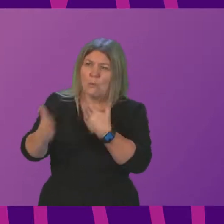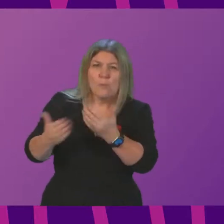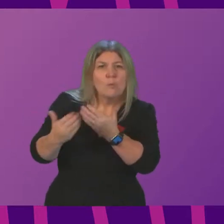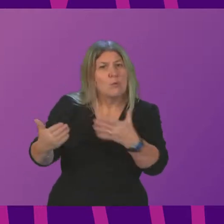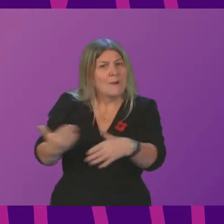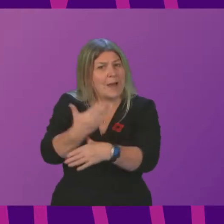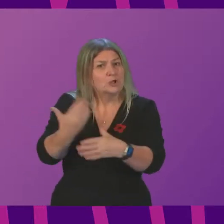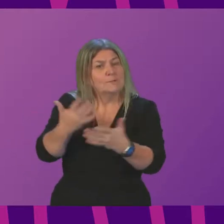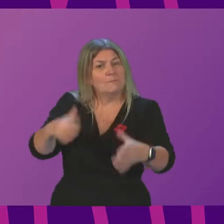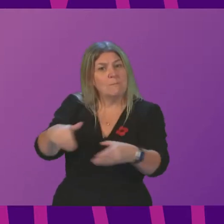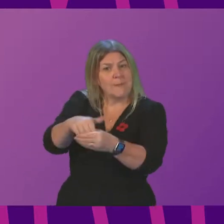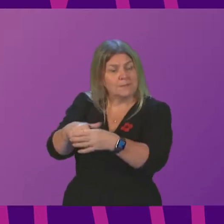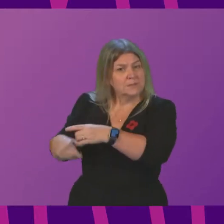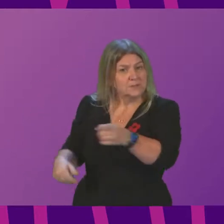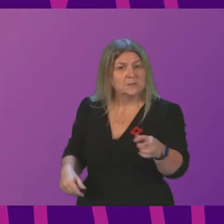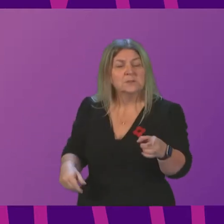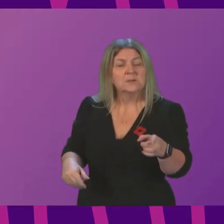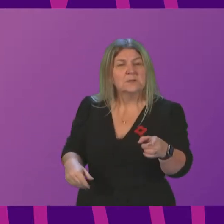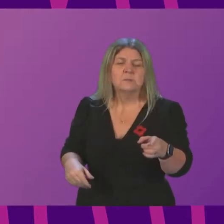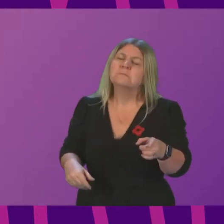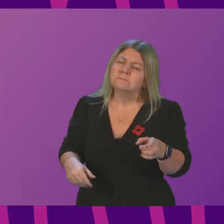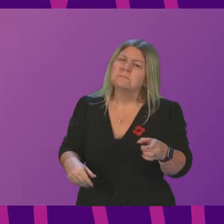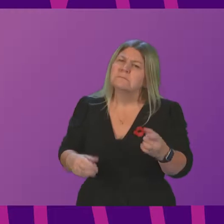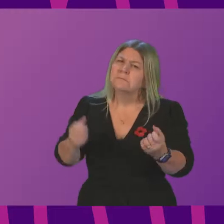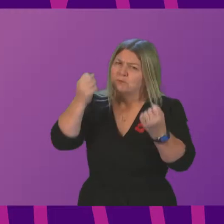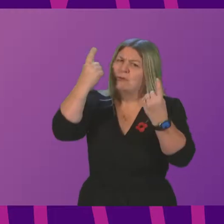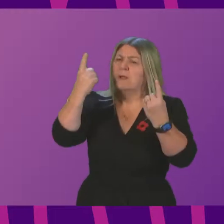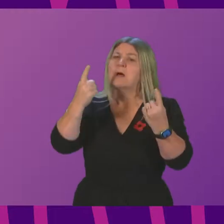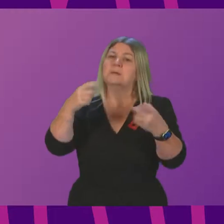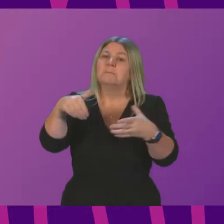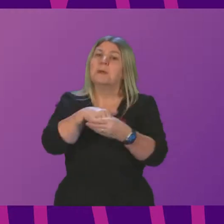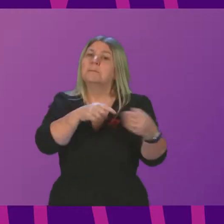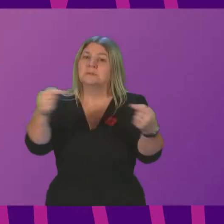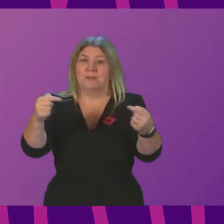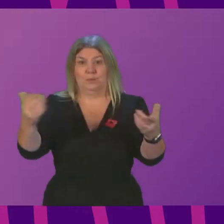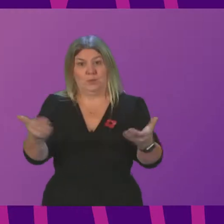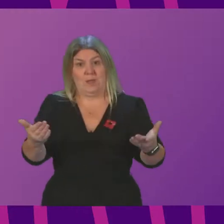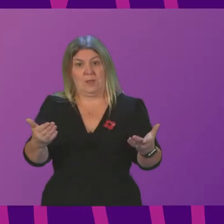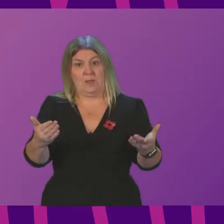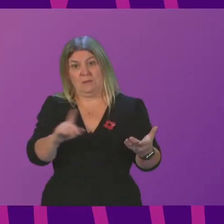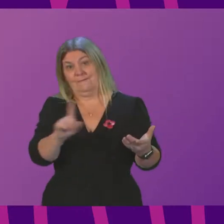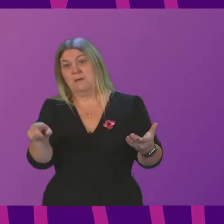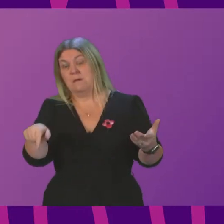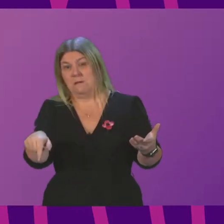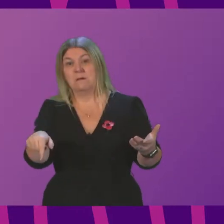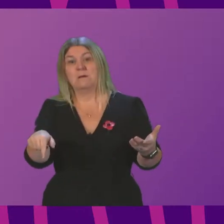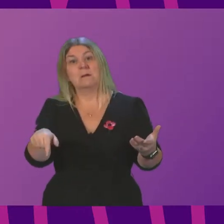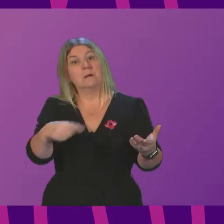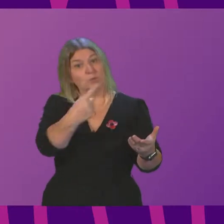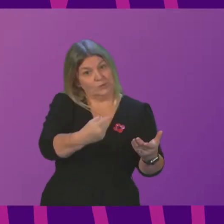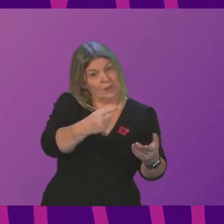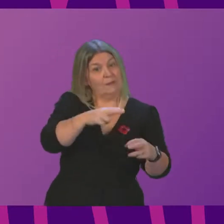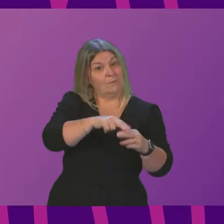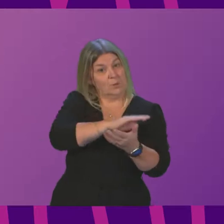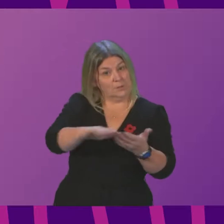fellow members. I recognise that there is a members debate today which will be initiated by Fiona Hislop.